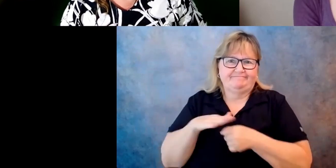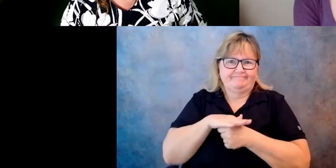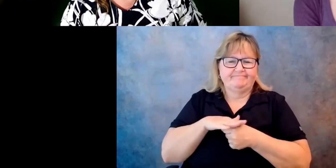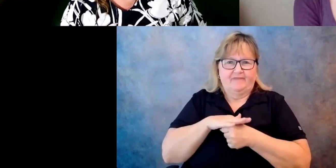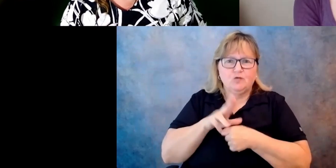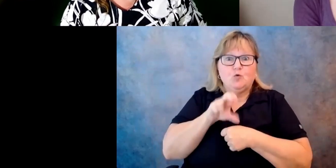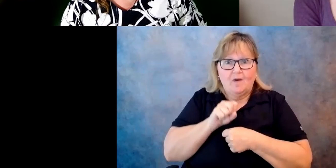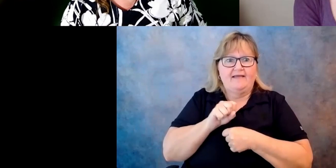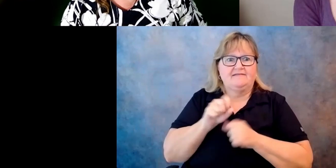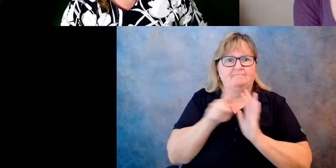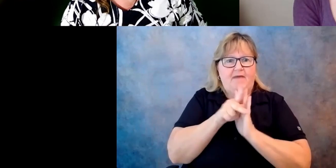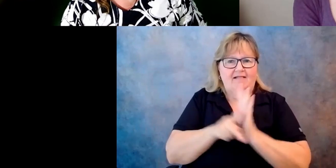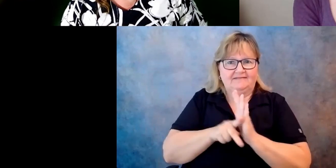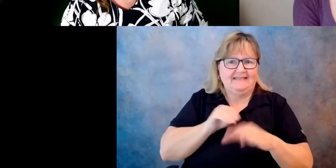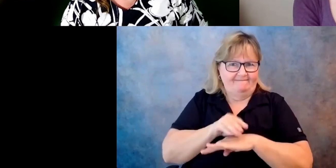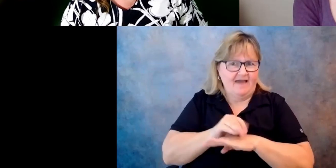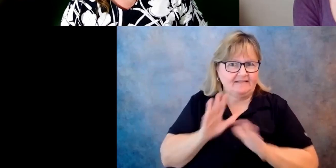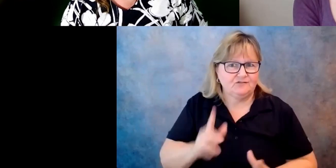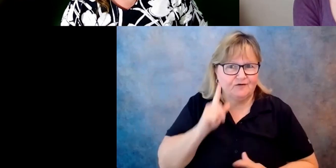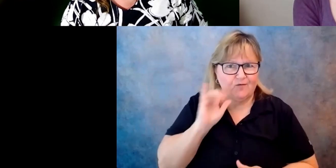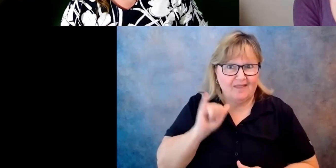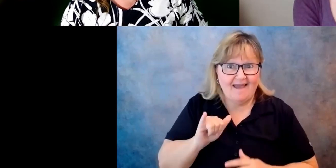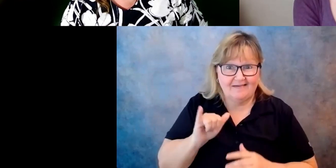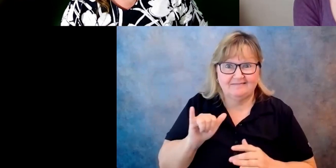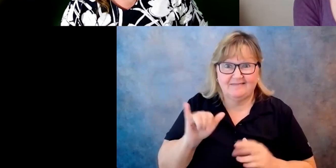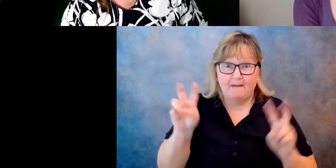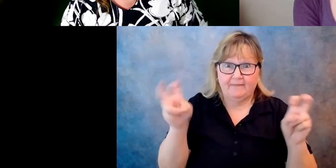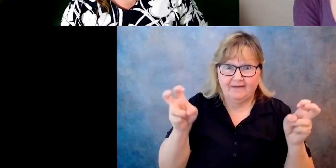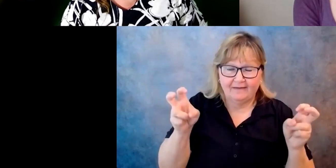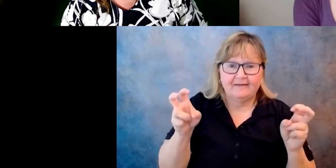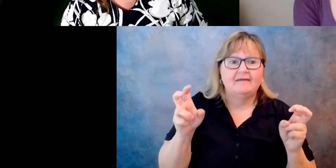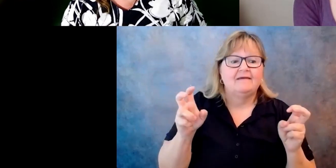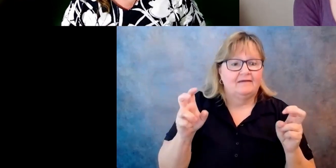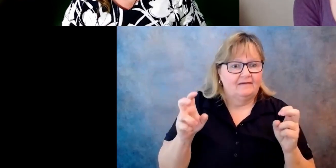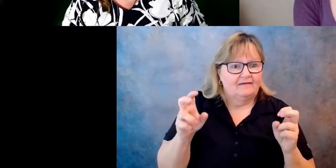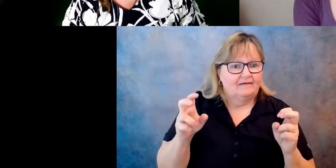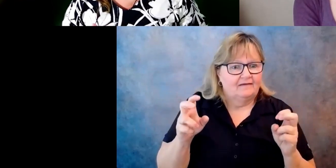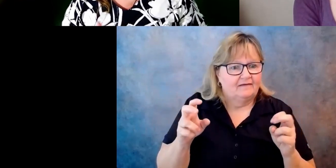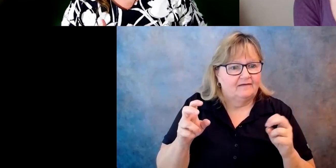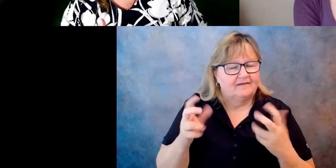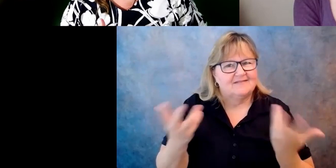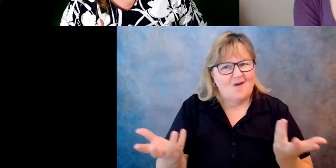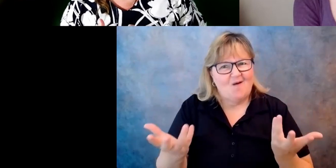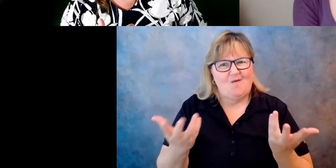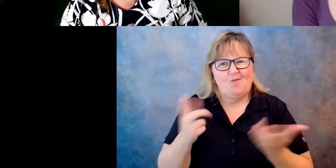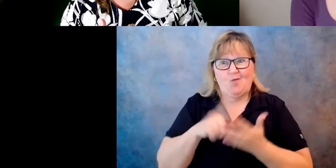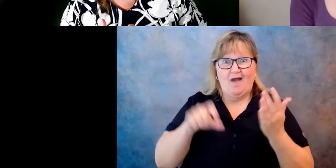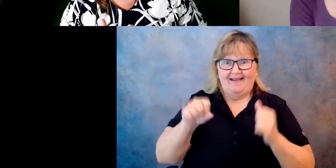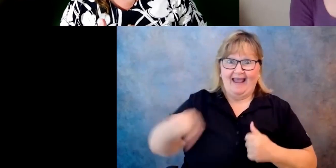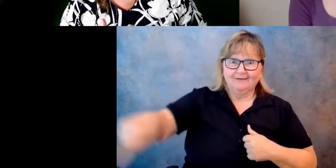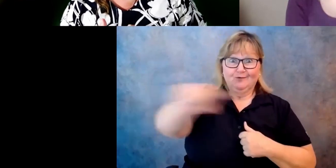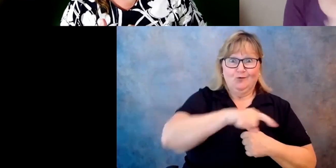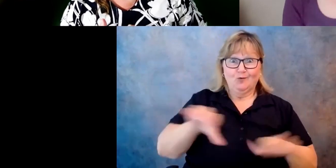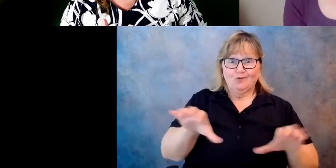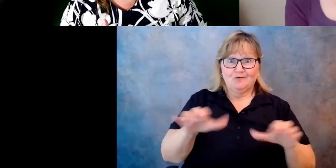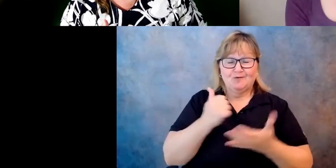policy advisor on this issue. So, um, so what can you do to to help? Um, I think it's,